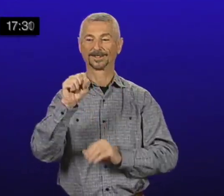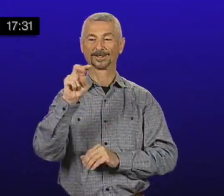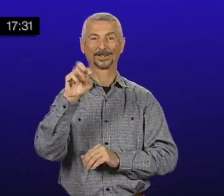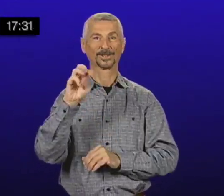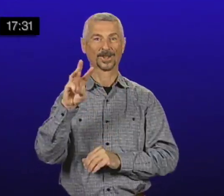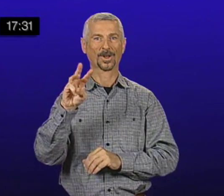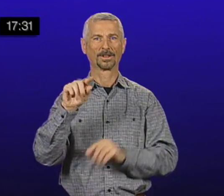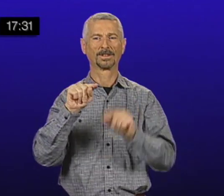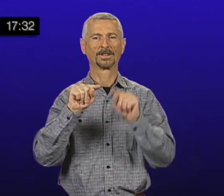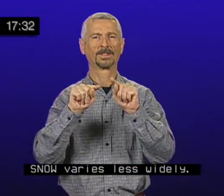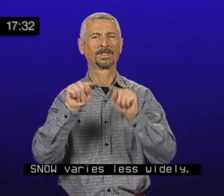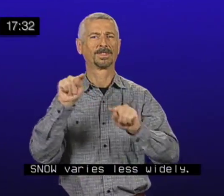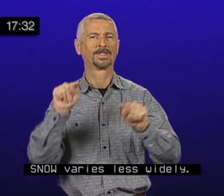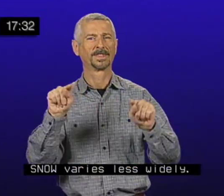Snow varies less widely.